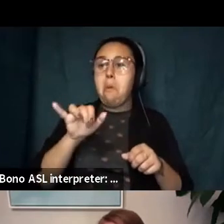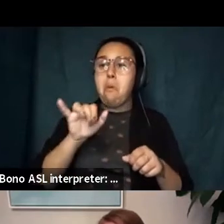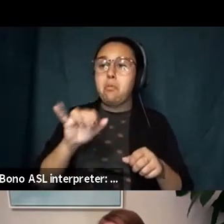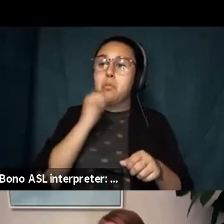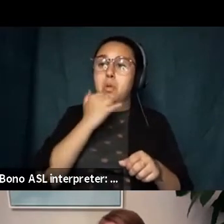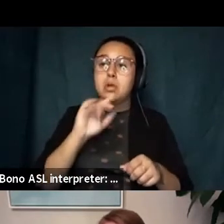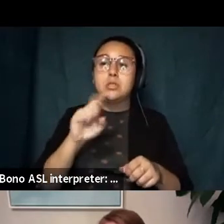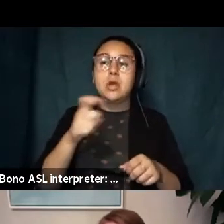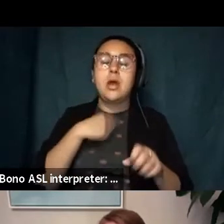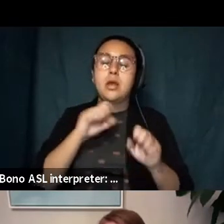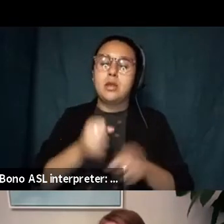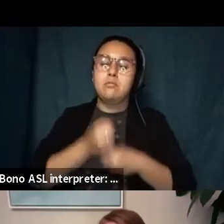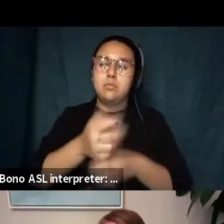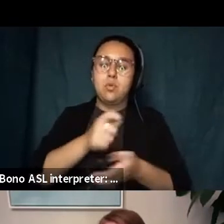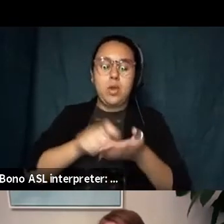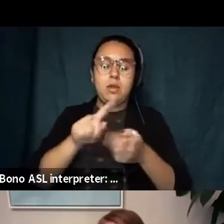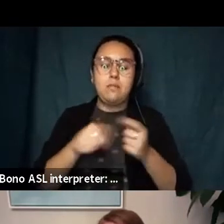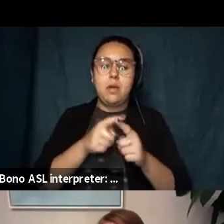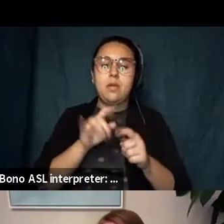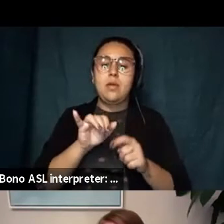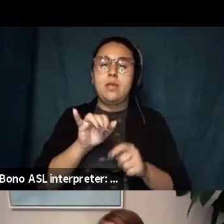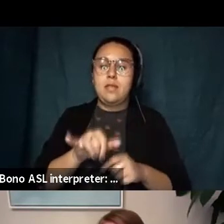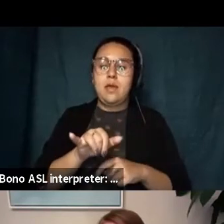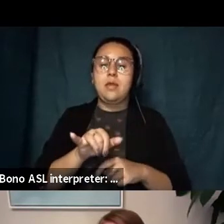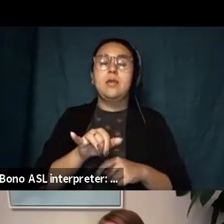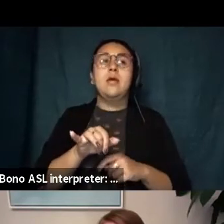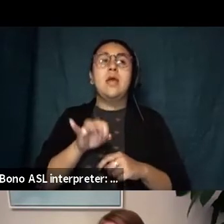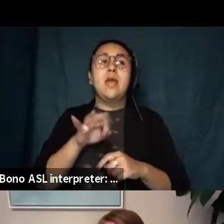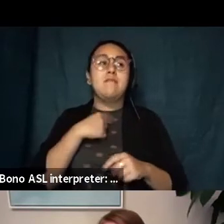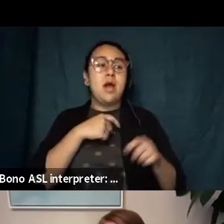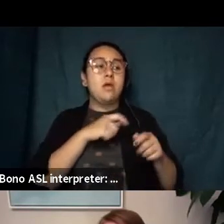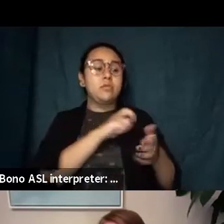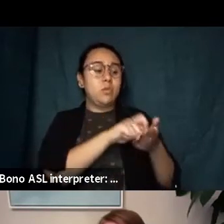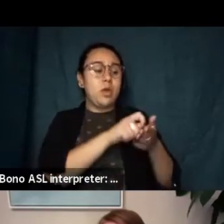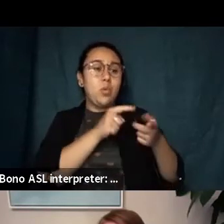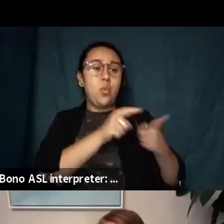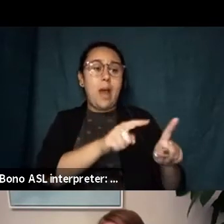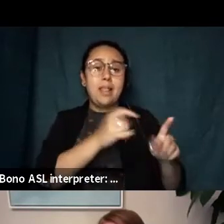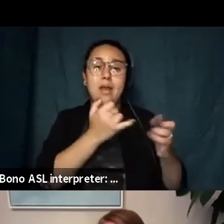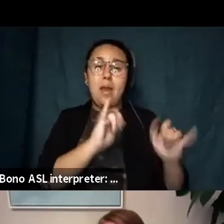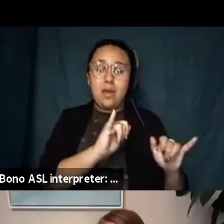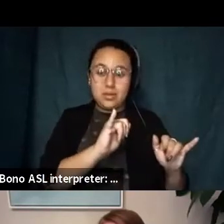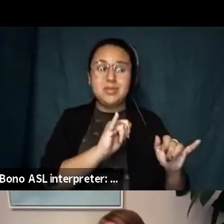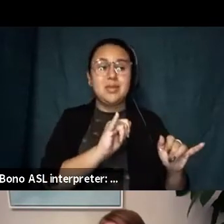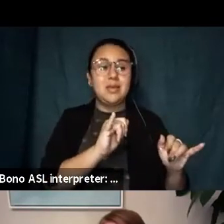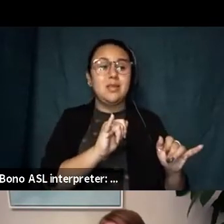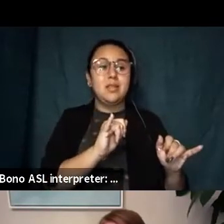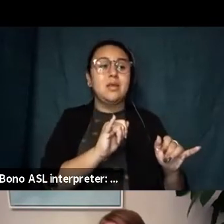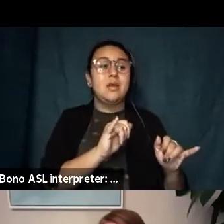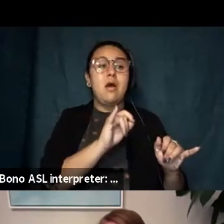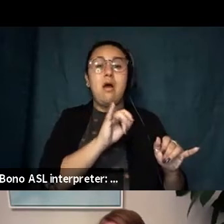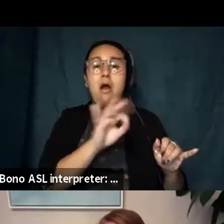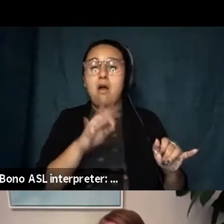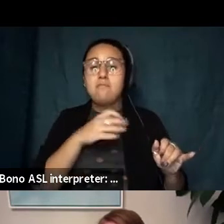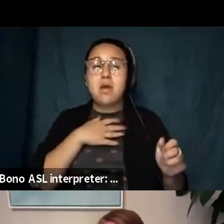about it like in the process for example of getting off my medication or while like things were still in flux um that makes it